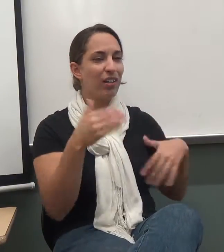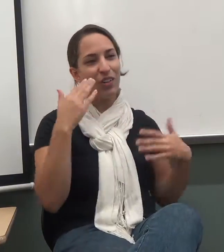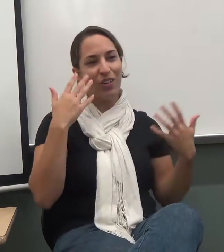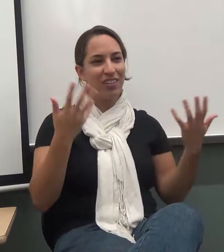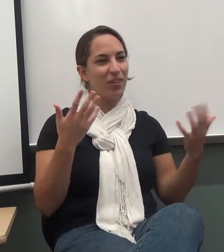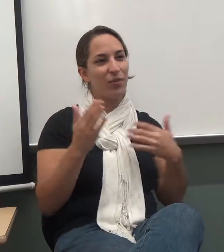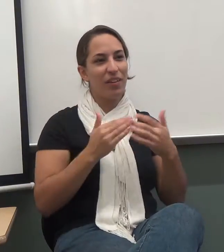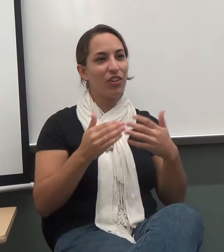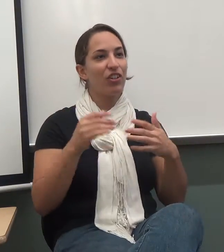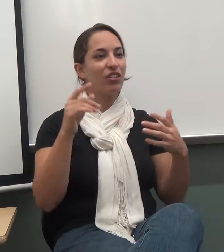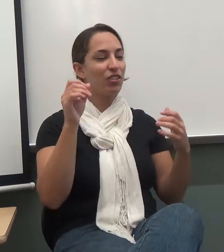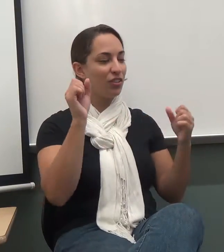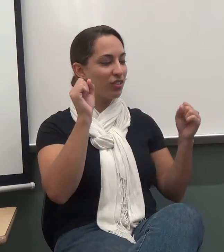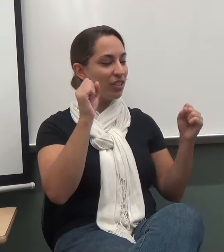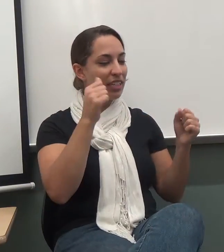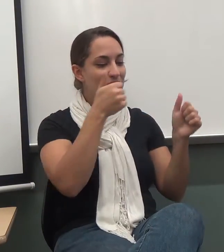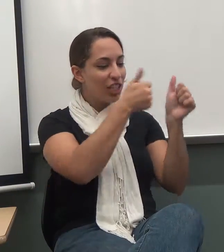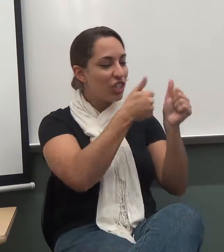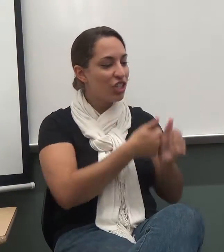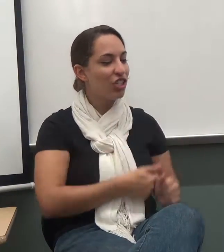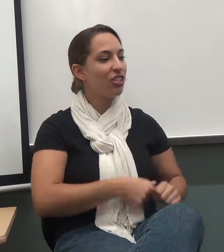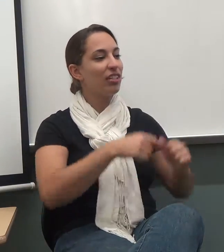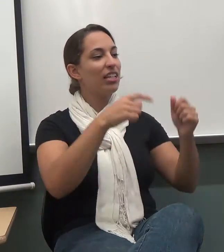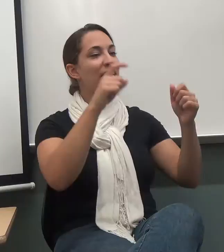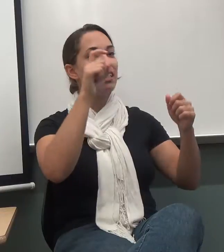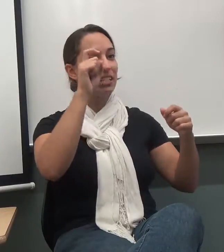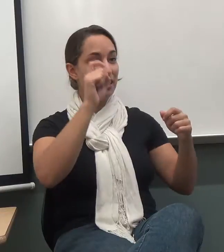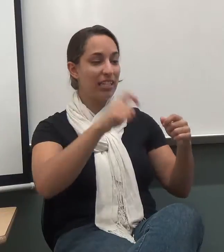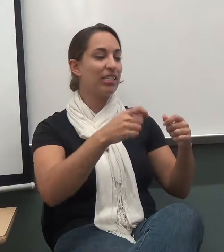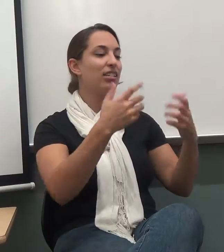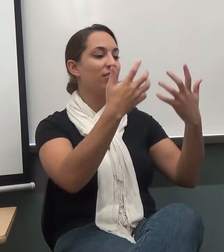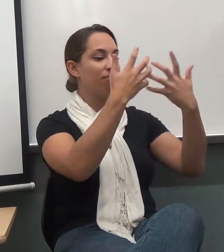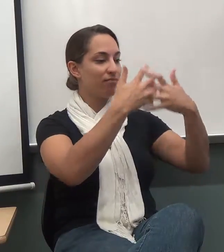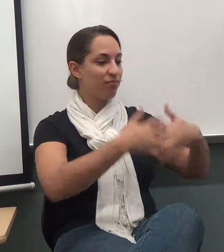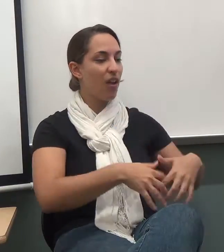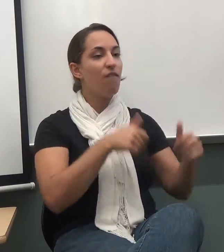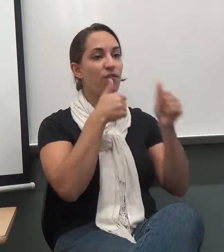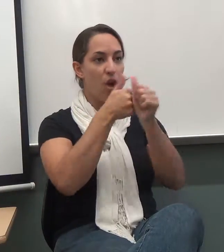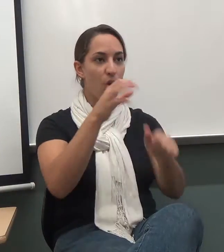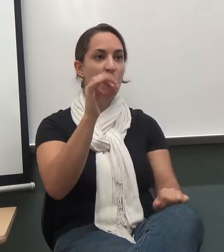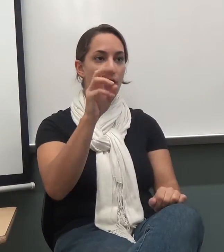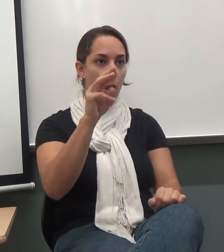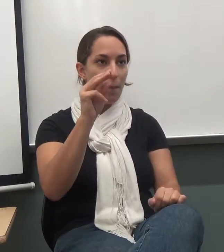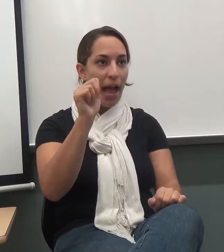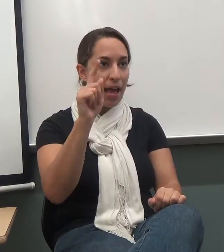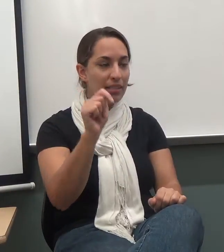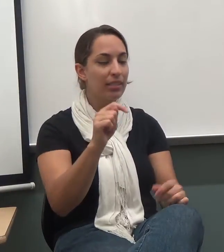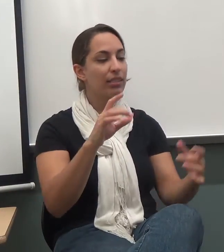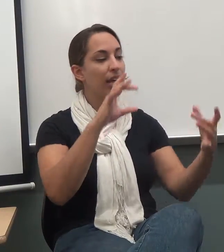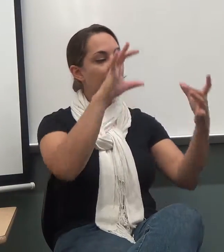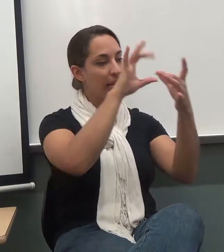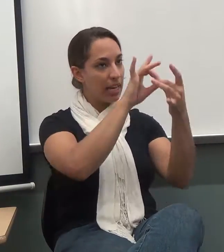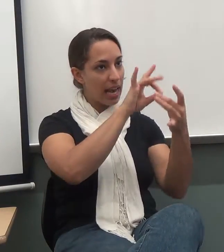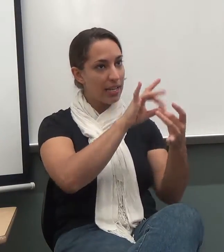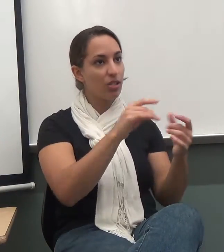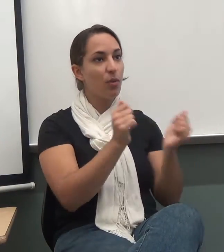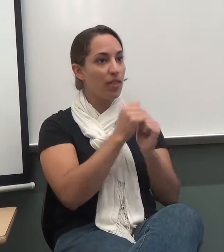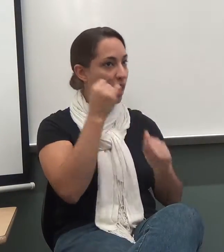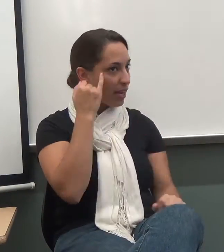a format and each of them connects with an idea. Okay. Explanation, explanations, closing sentence. Even your last sentence has a